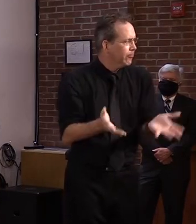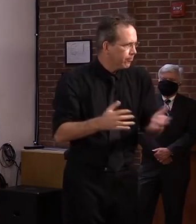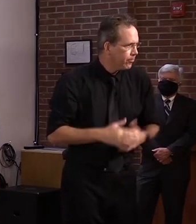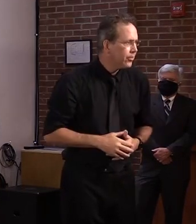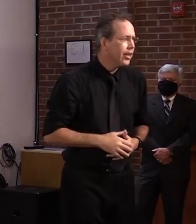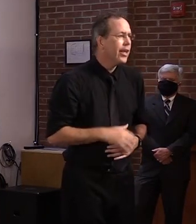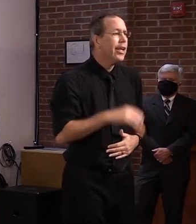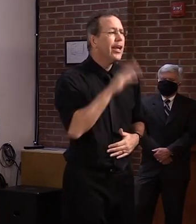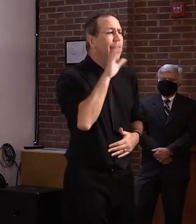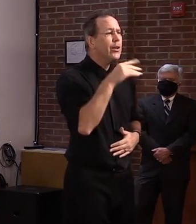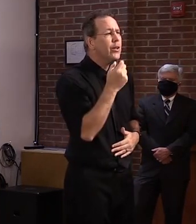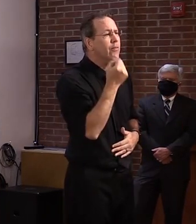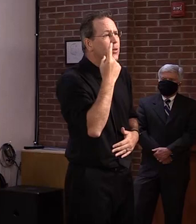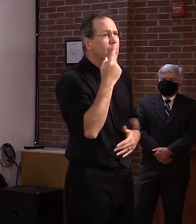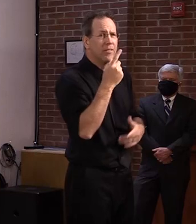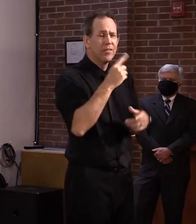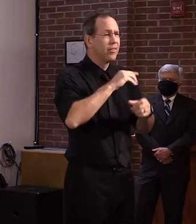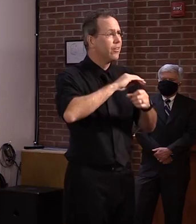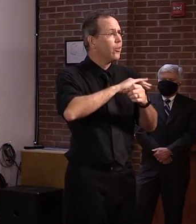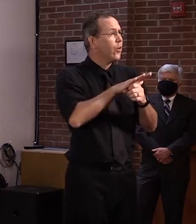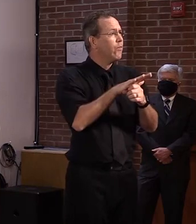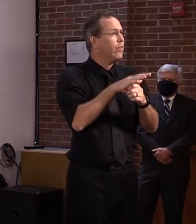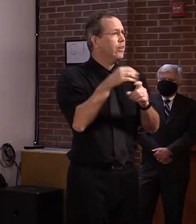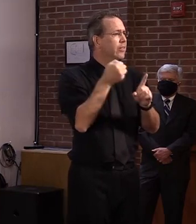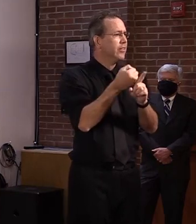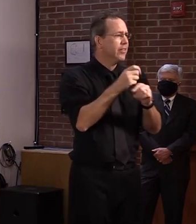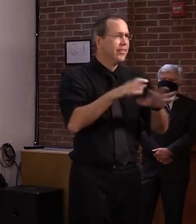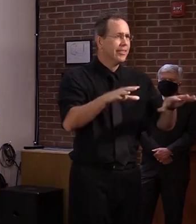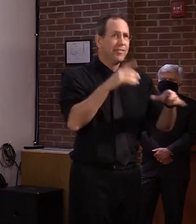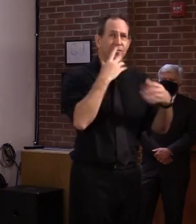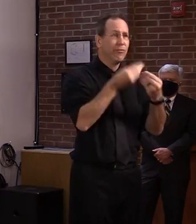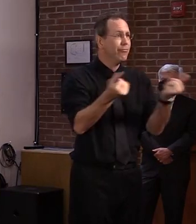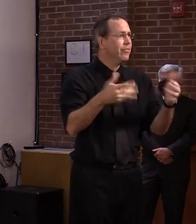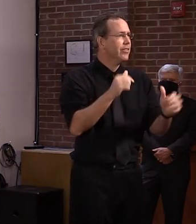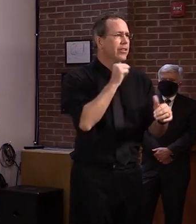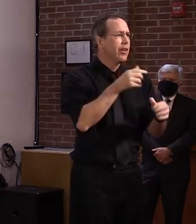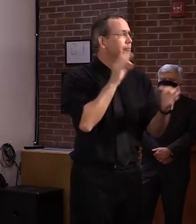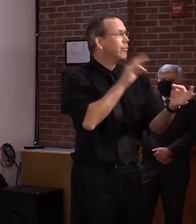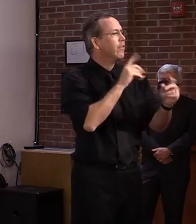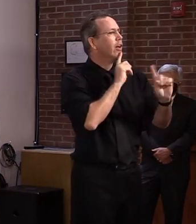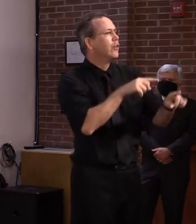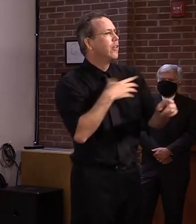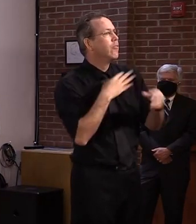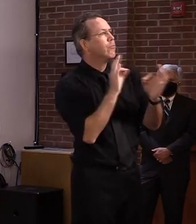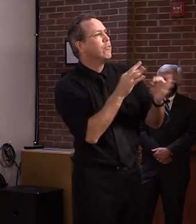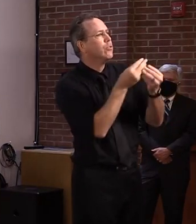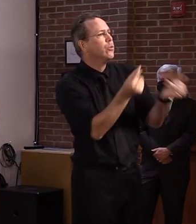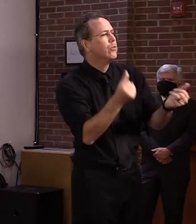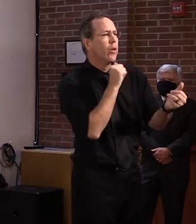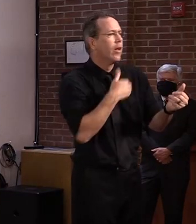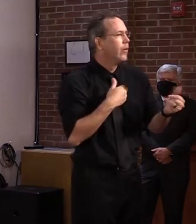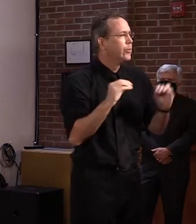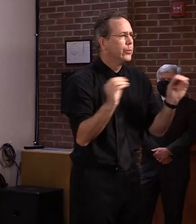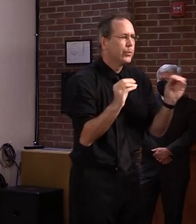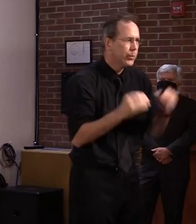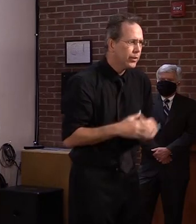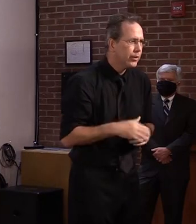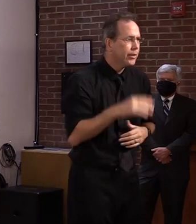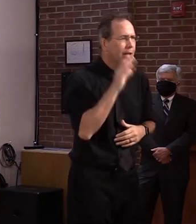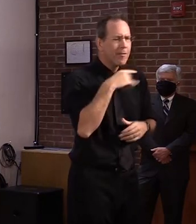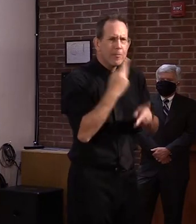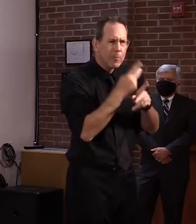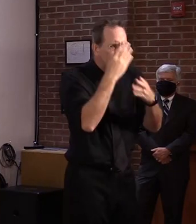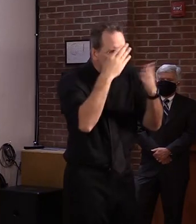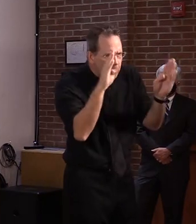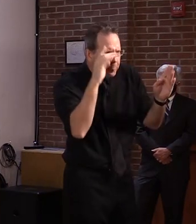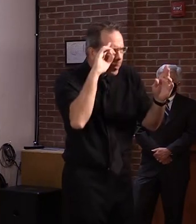ideal solutions. It takes all of us pulling in the same direction, getting creative, and staying nimble in order for us to be successful.